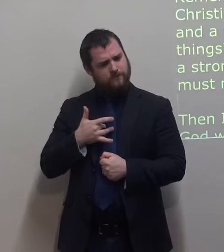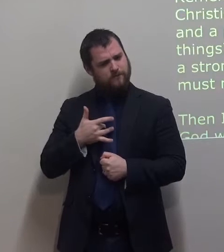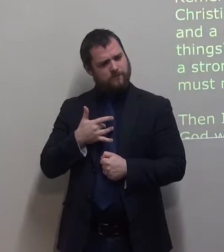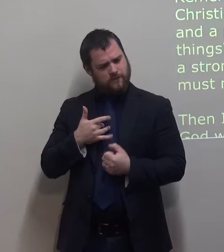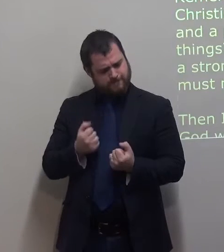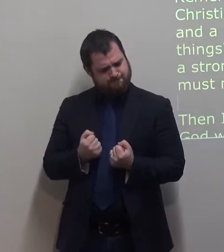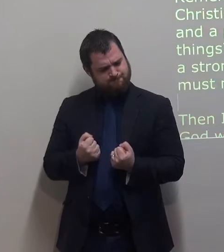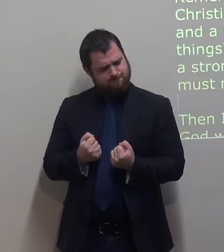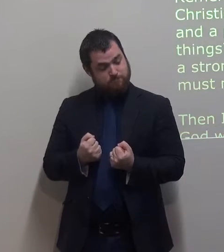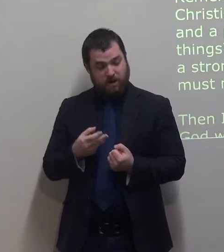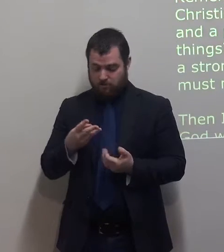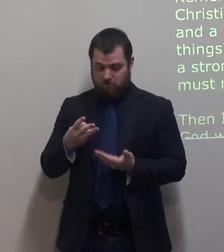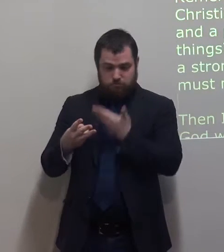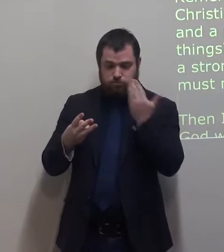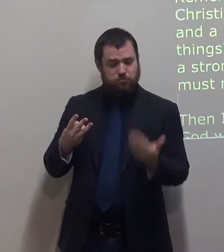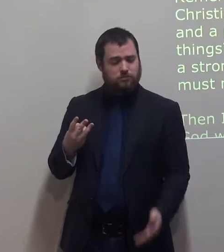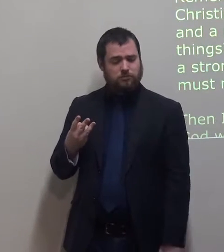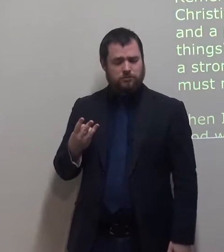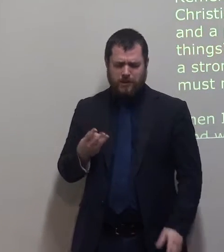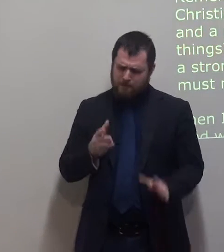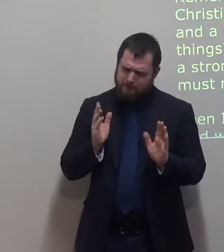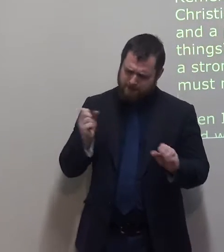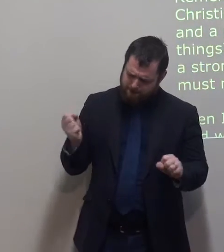If not, I must make sure I have all strength.